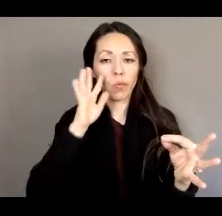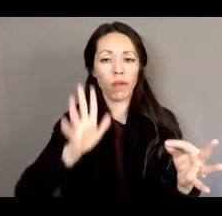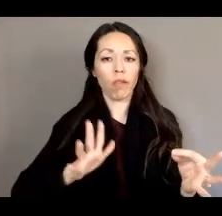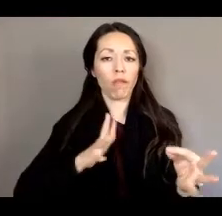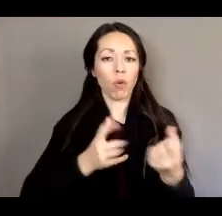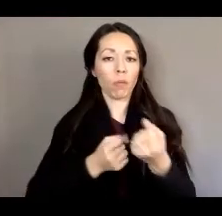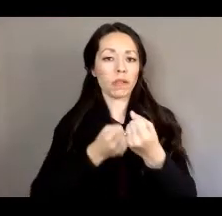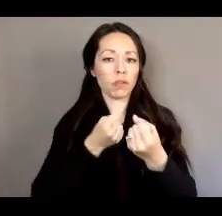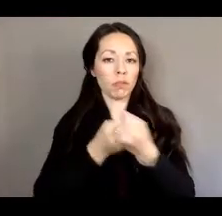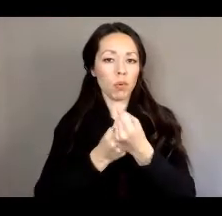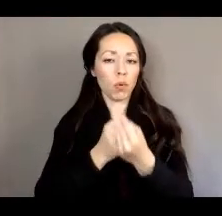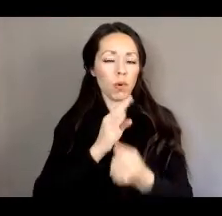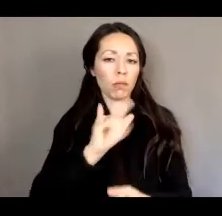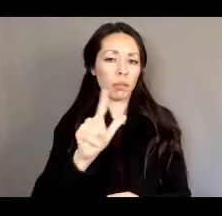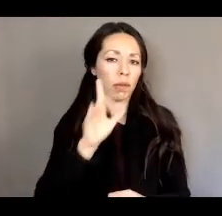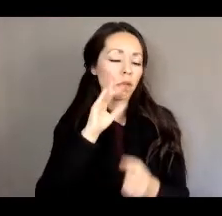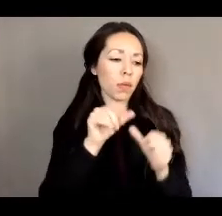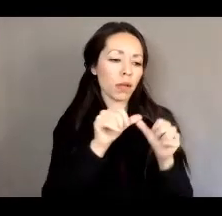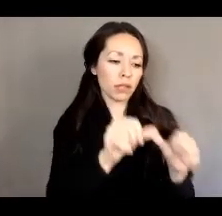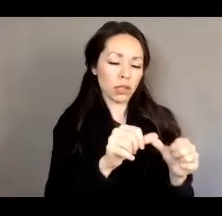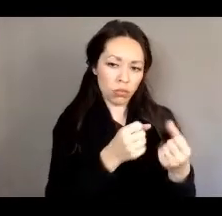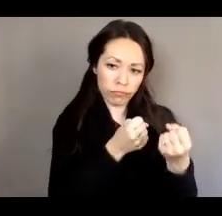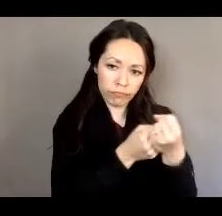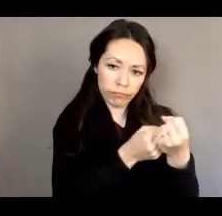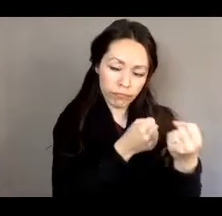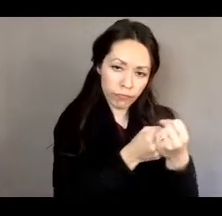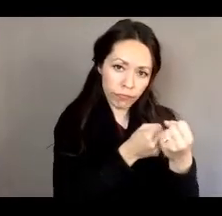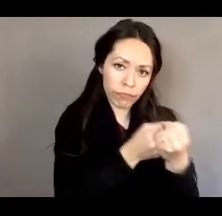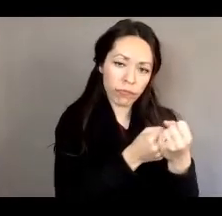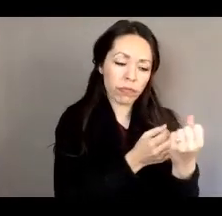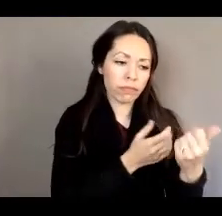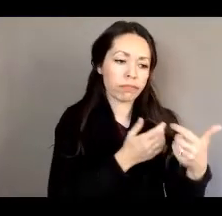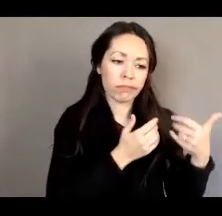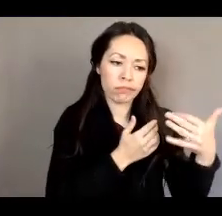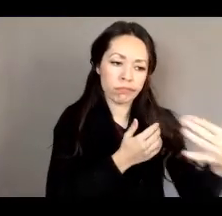continue to support this as it moves through the legislature.